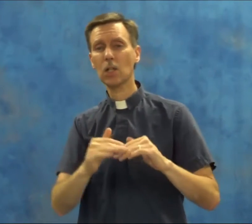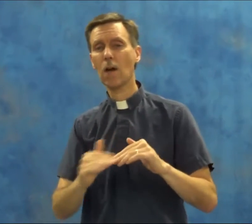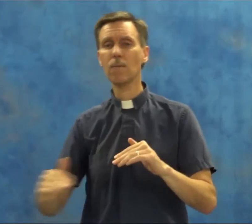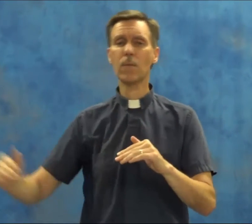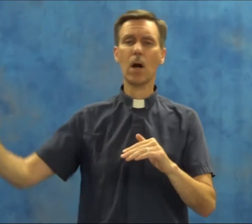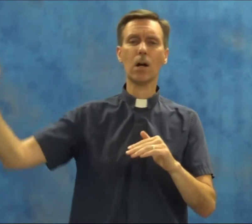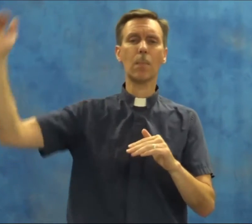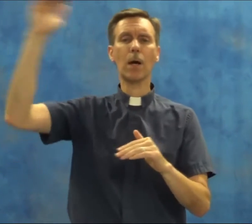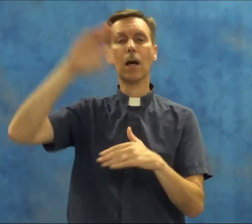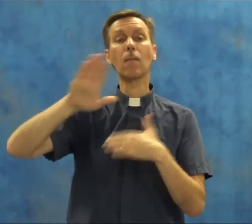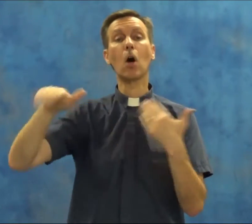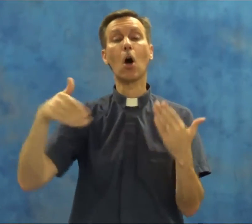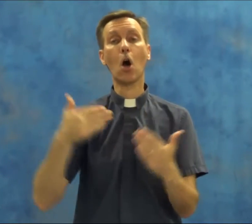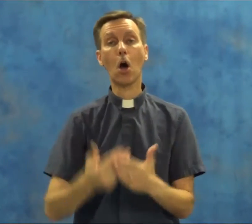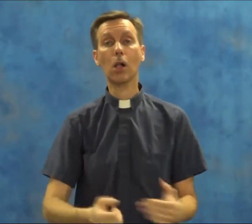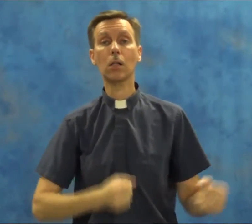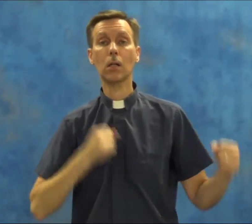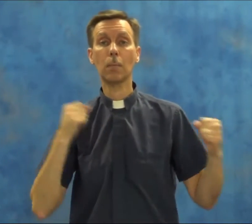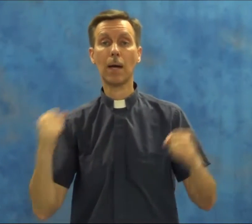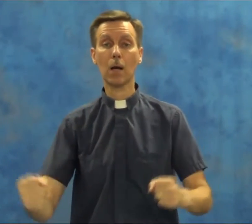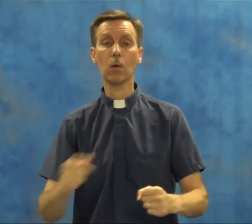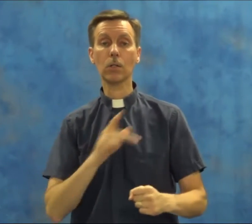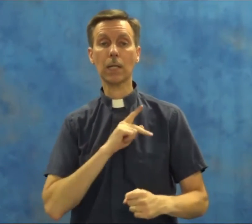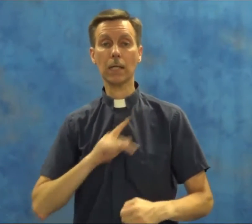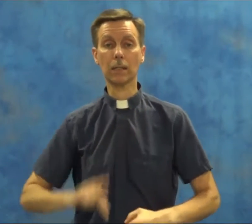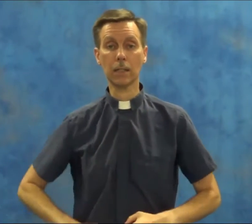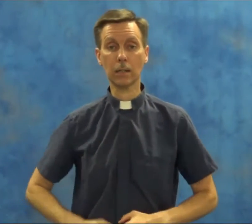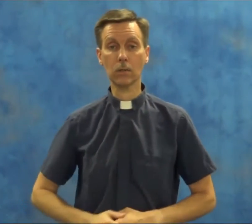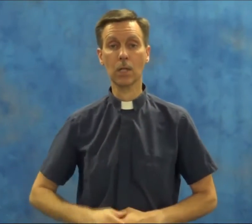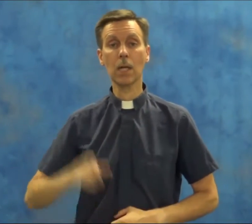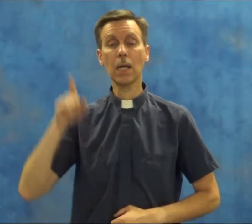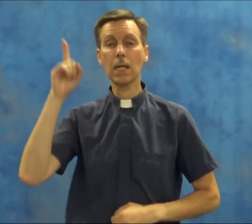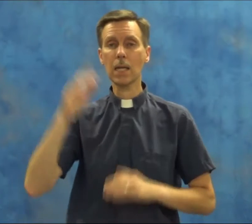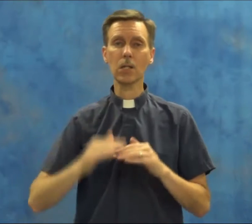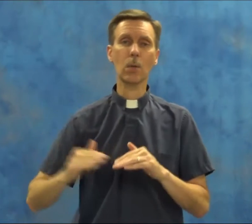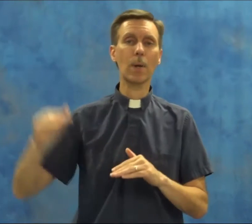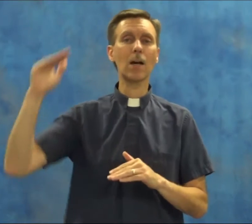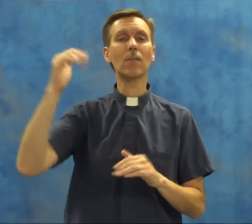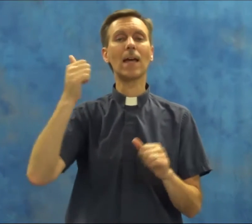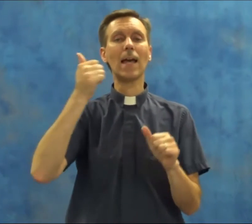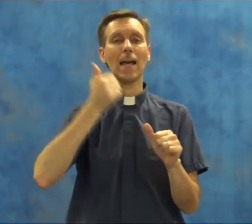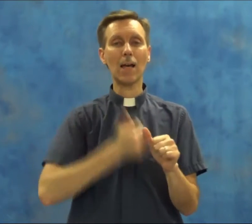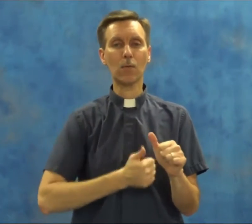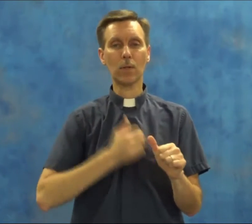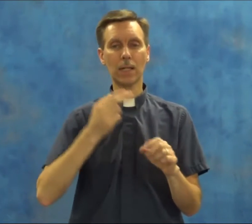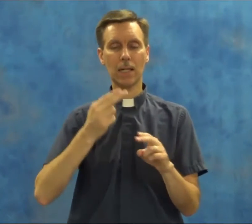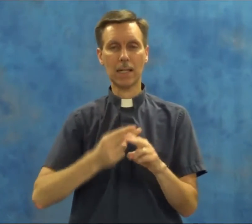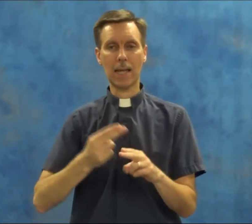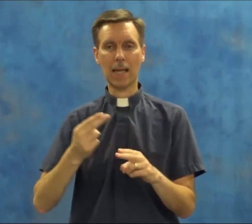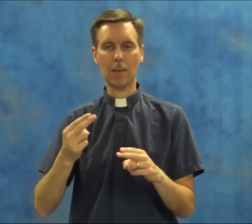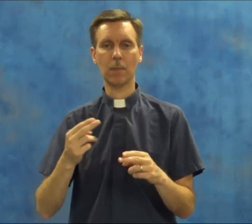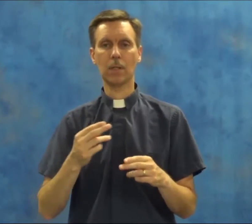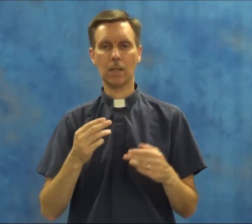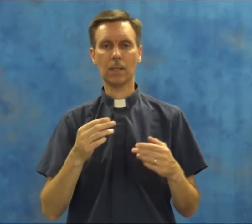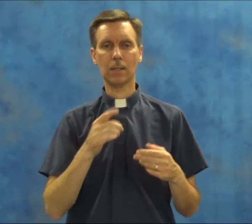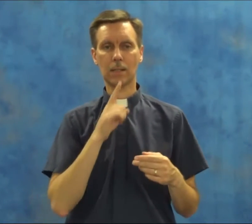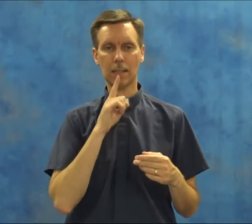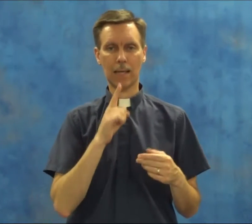far above all powers and kings. He is above every name that